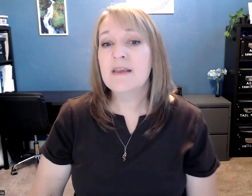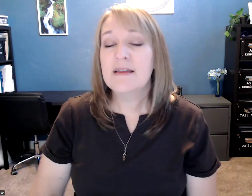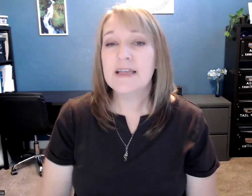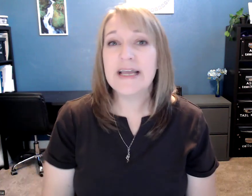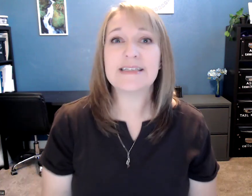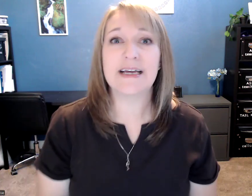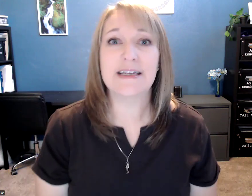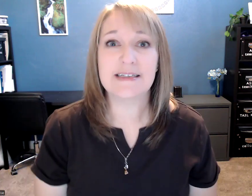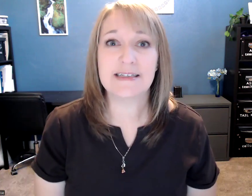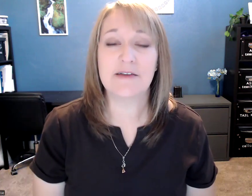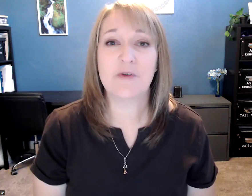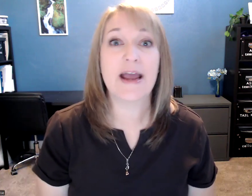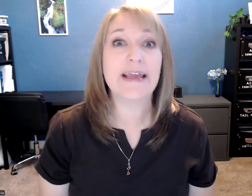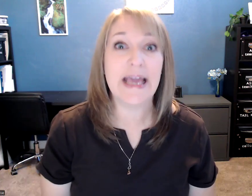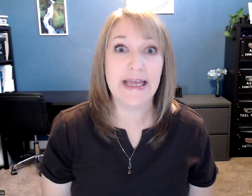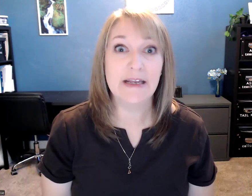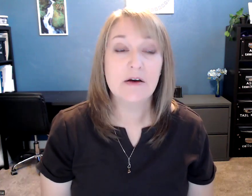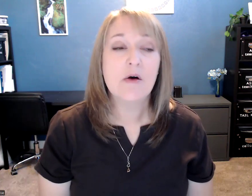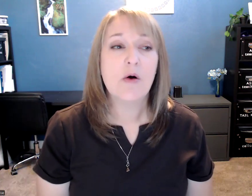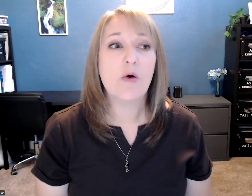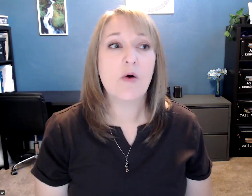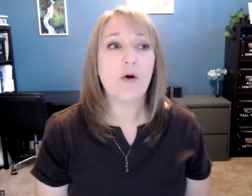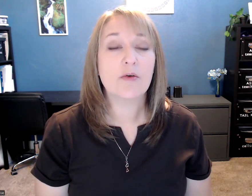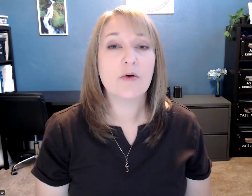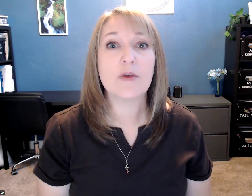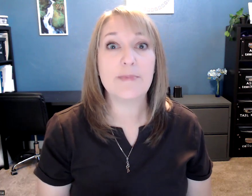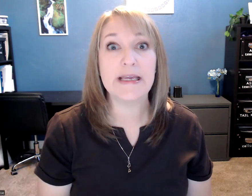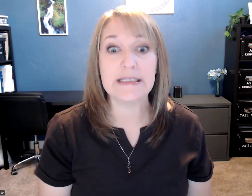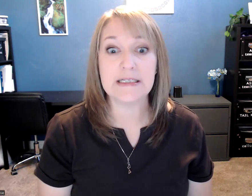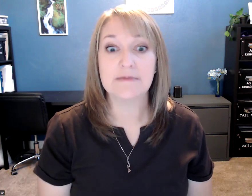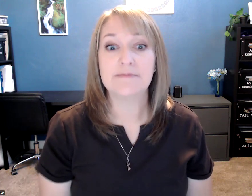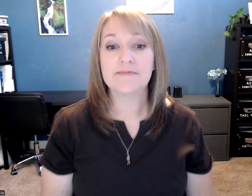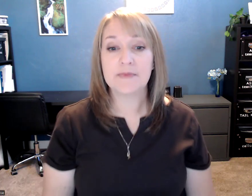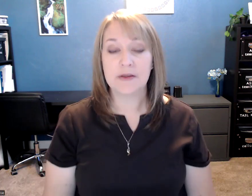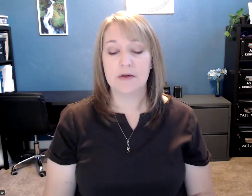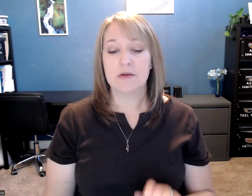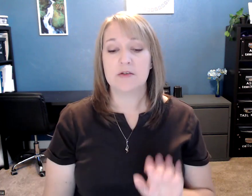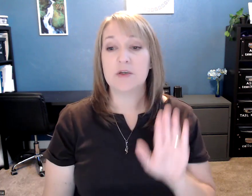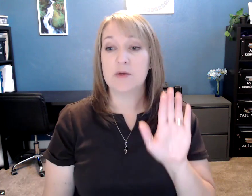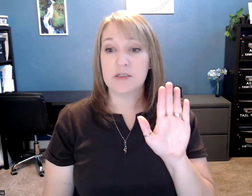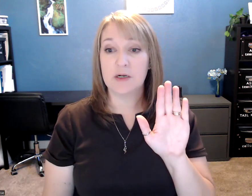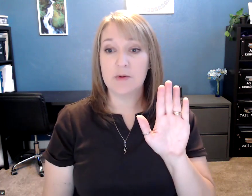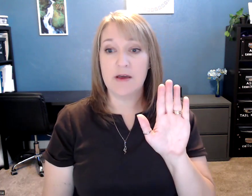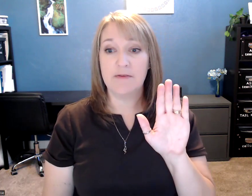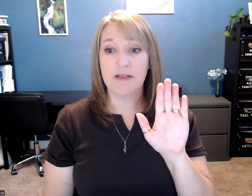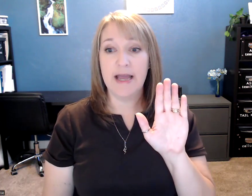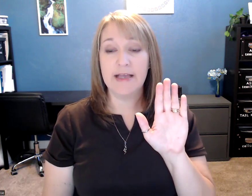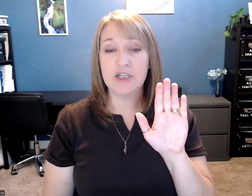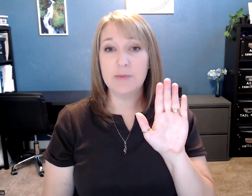The next sign is the sign for again or repeat. So you want to start with a flat hand shape